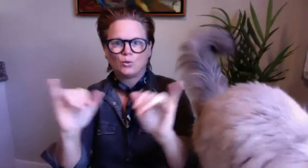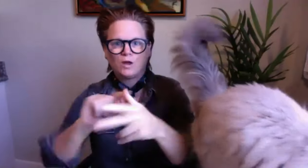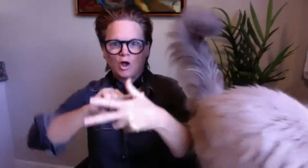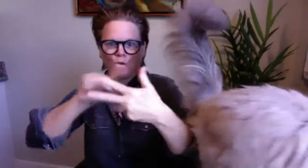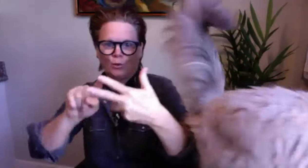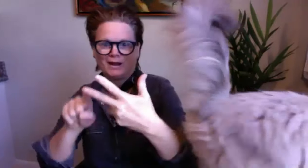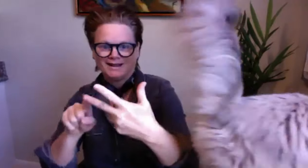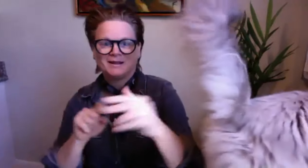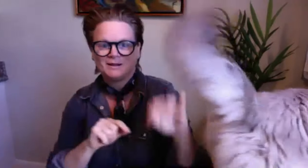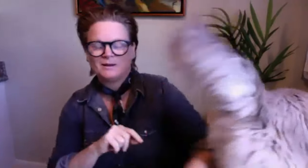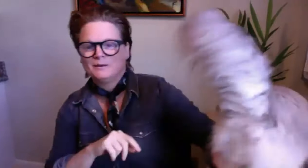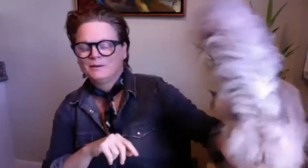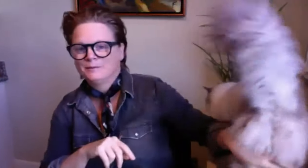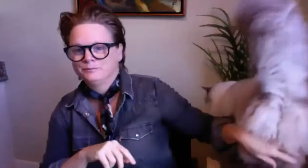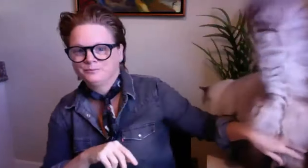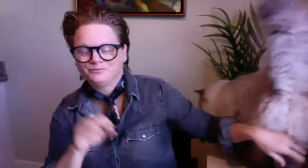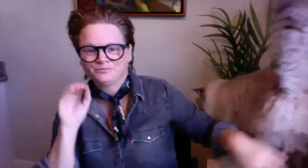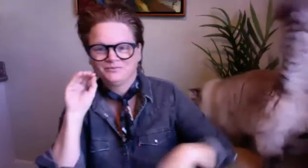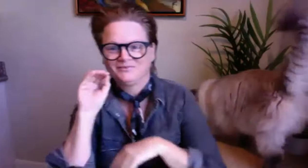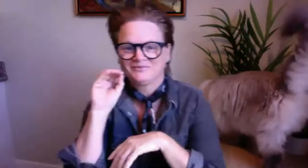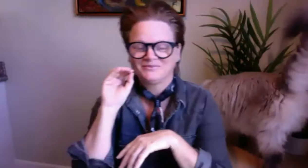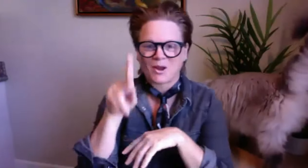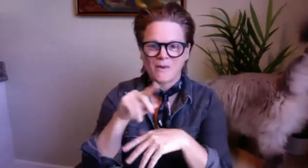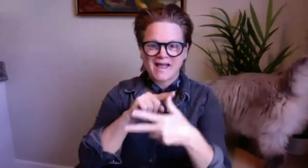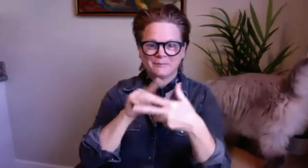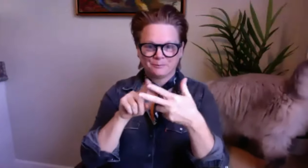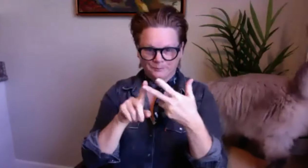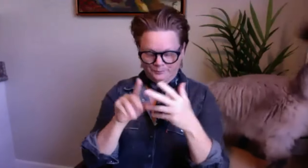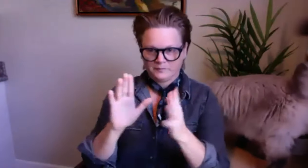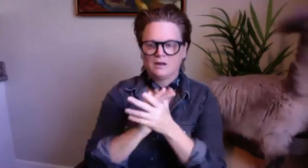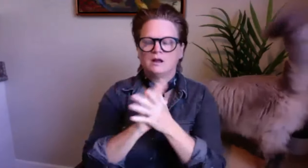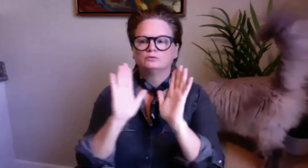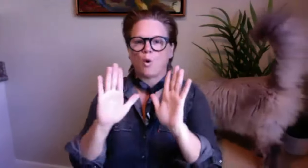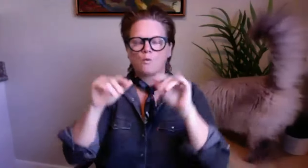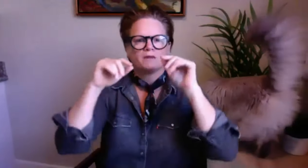families a toggle button on the interpretation for spanish interpretation